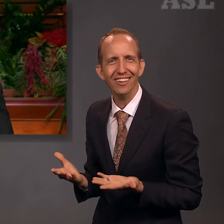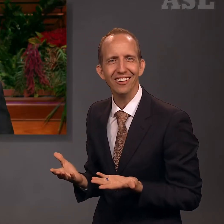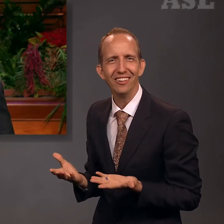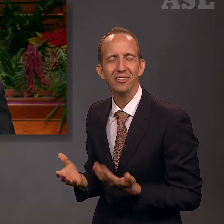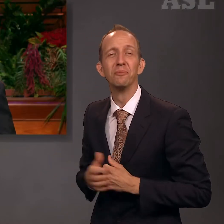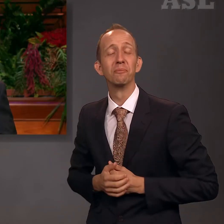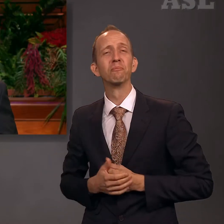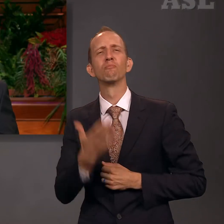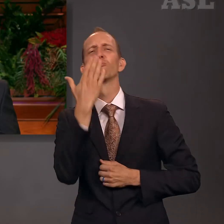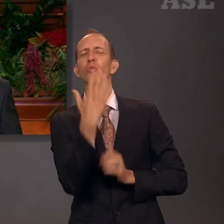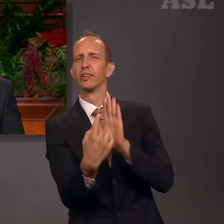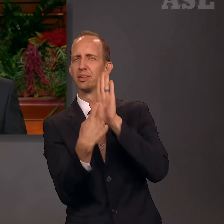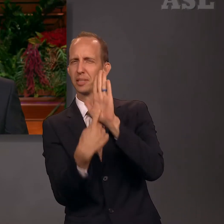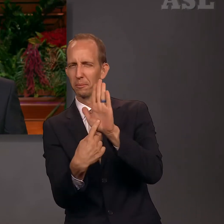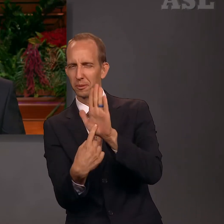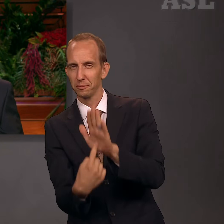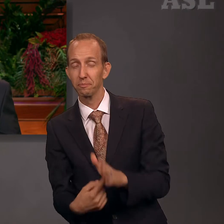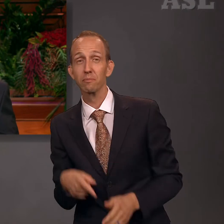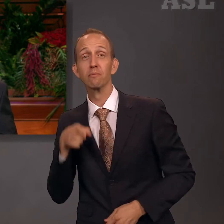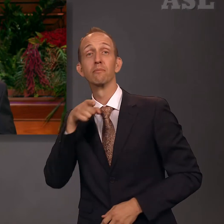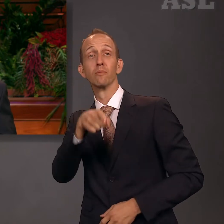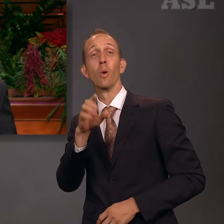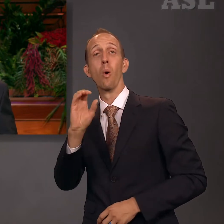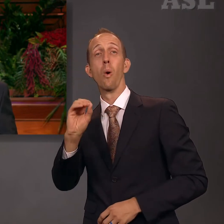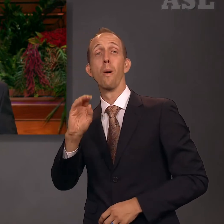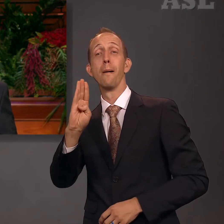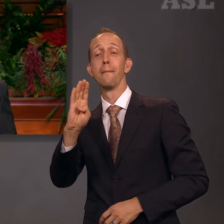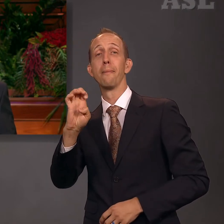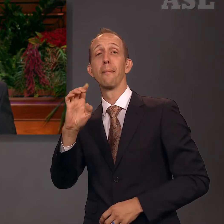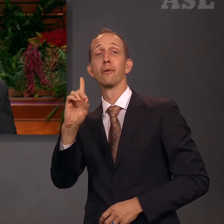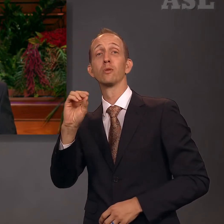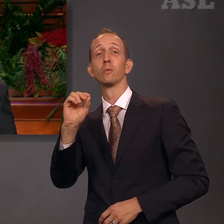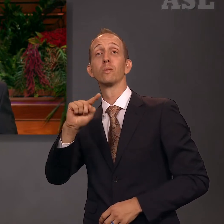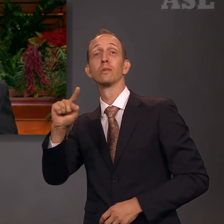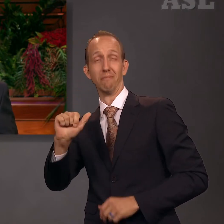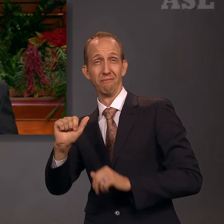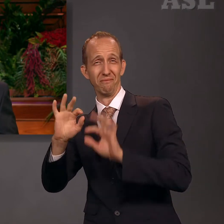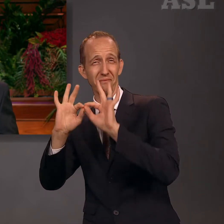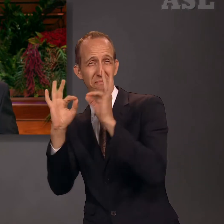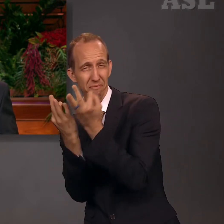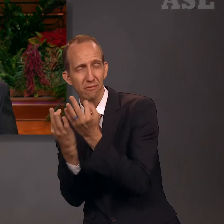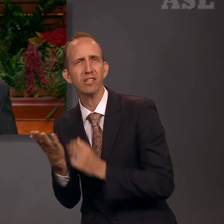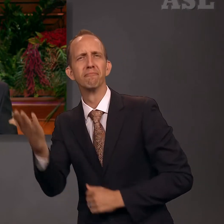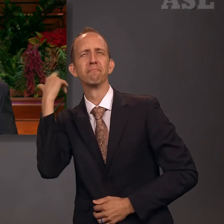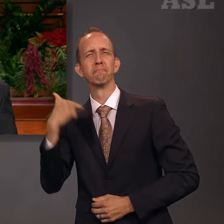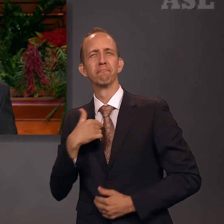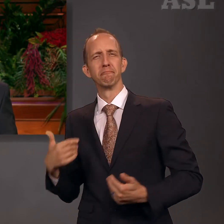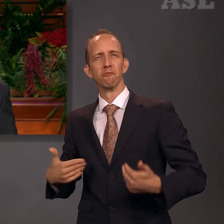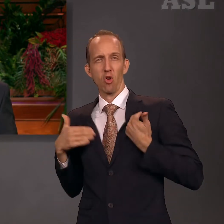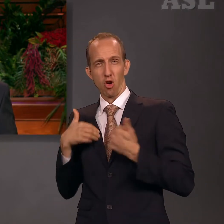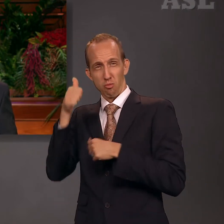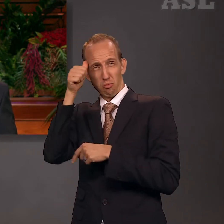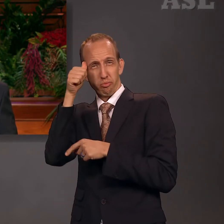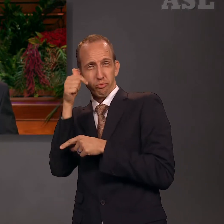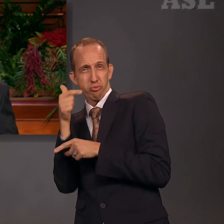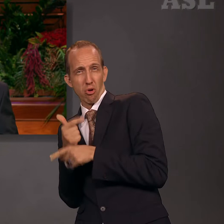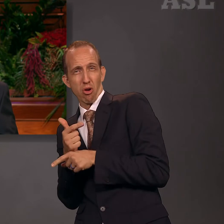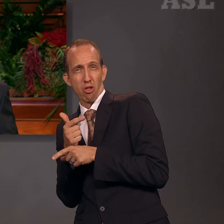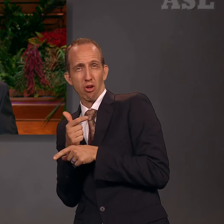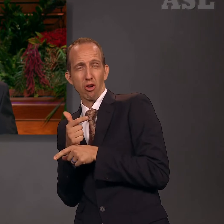The Obidosa family is a great example of this. Brother Obidosa was my branch president when I was a young man.